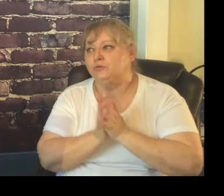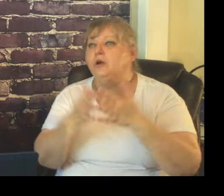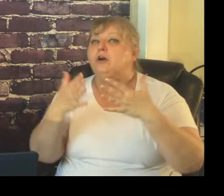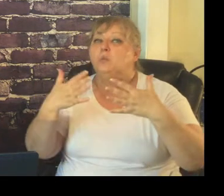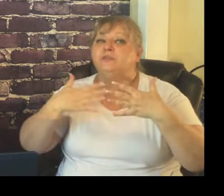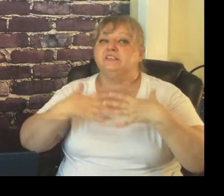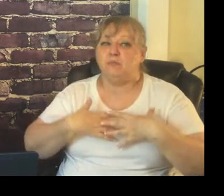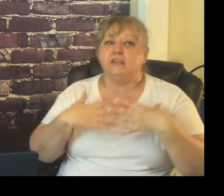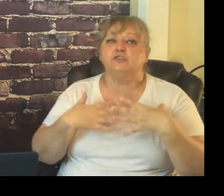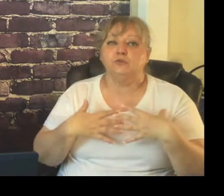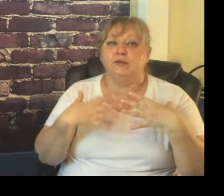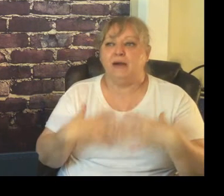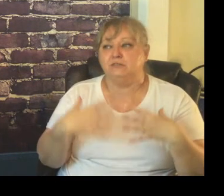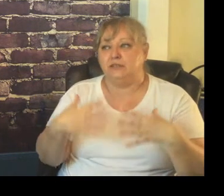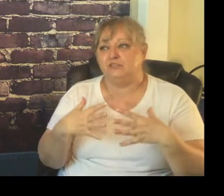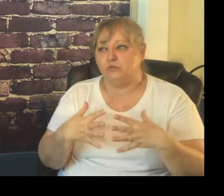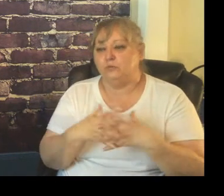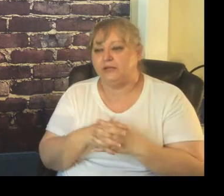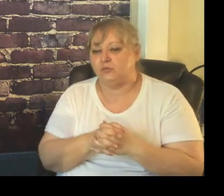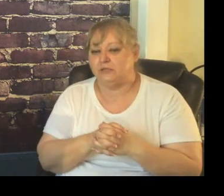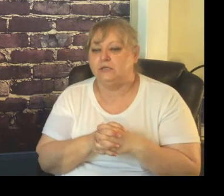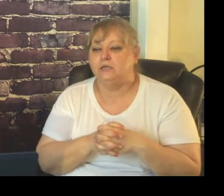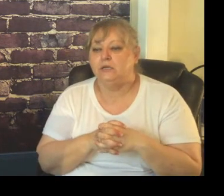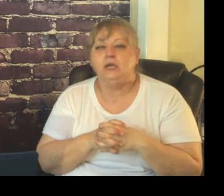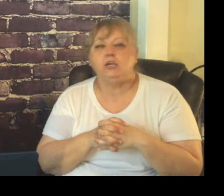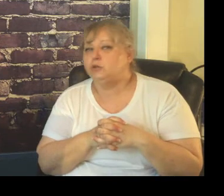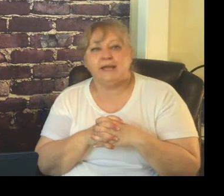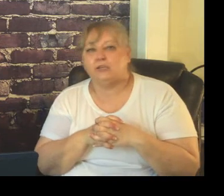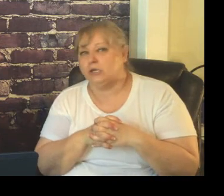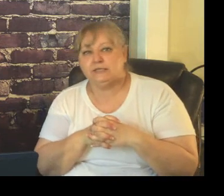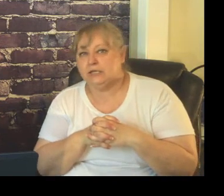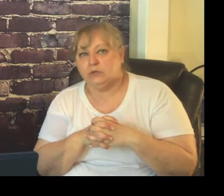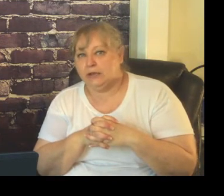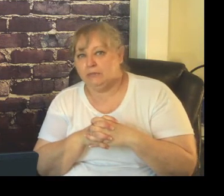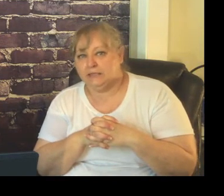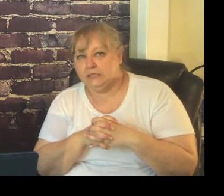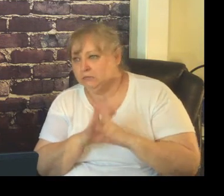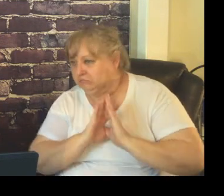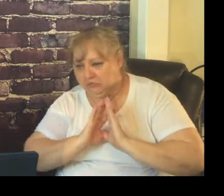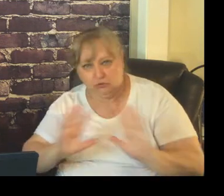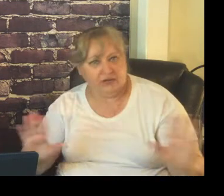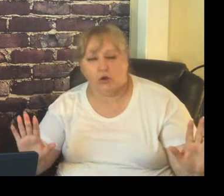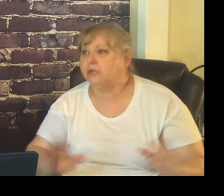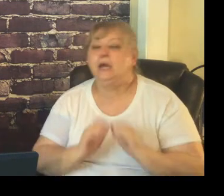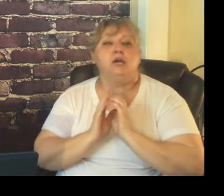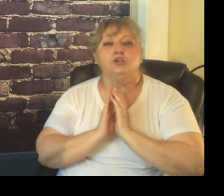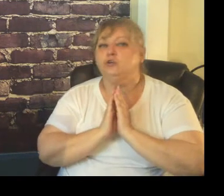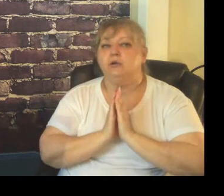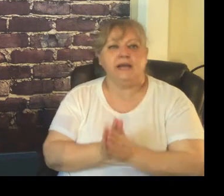what is my truth about classroom management you're not going to stick with one method straight forward you're not